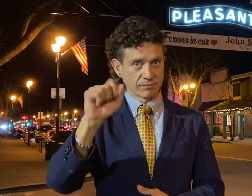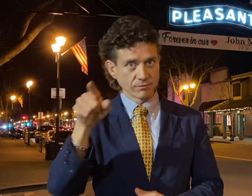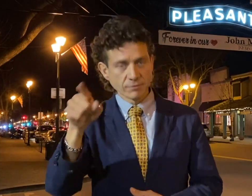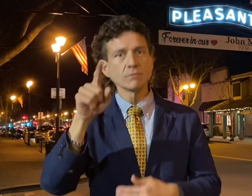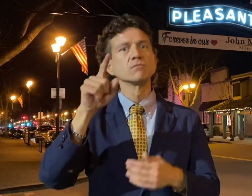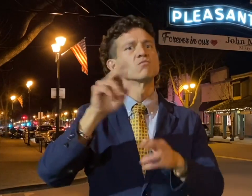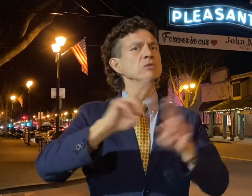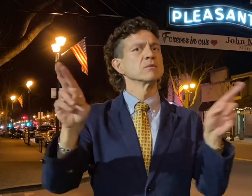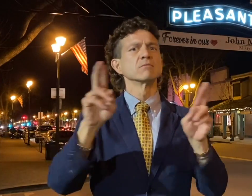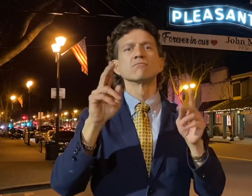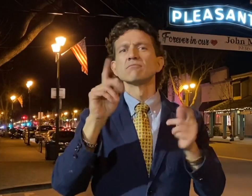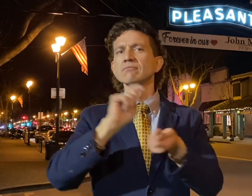1969,